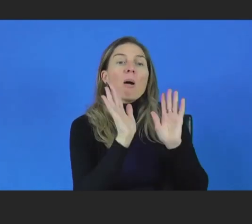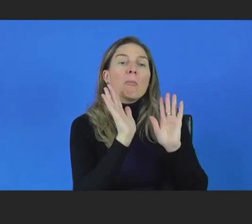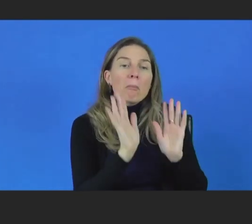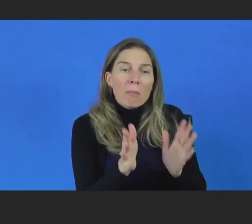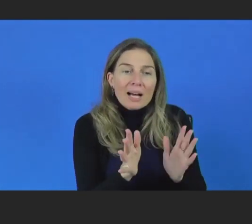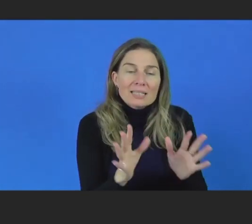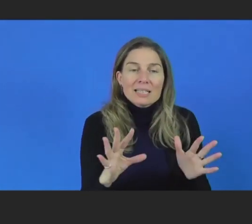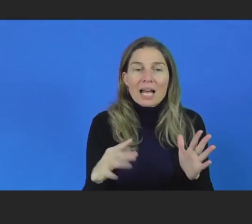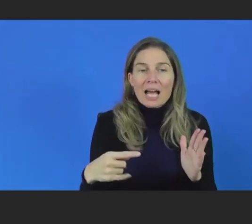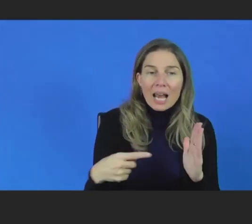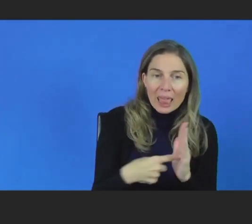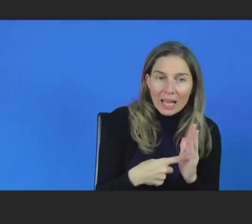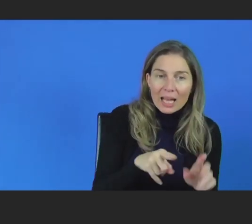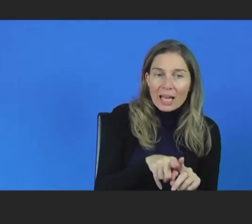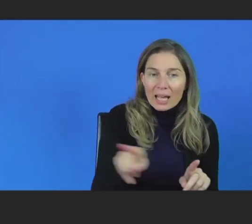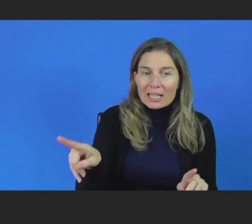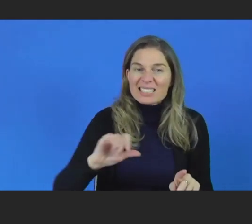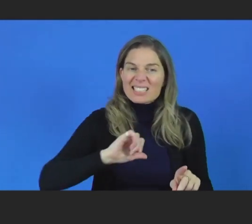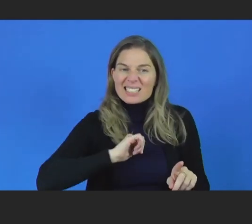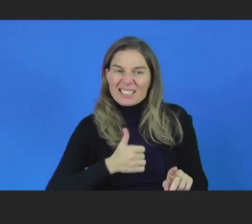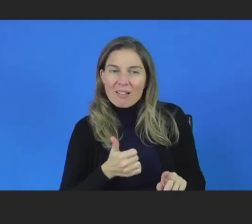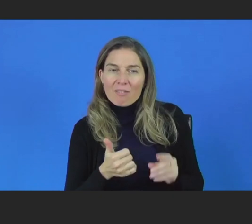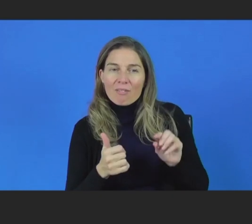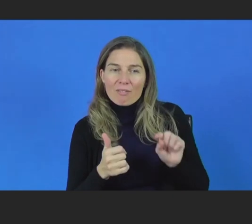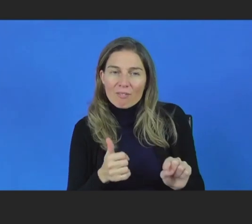for a document so they can actually view the document.